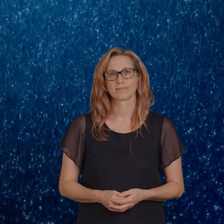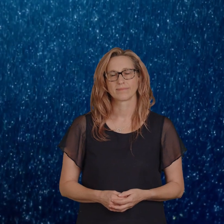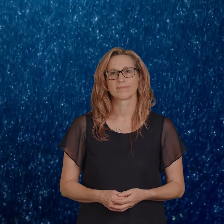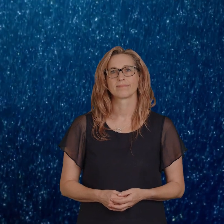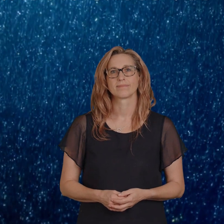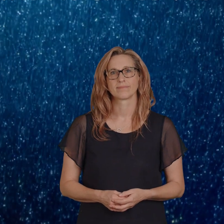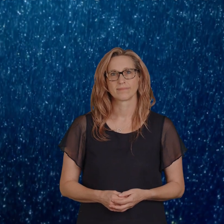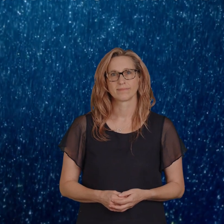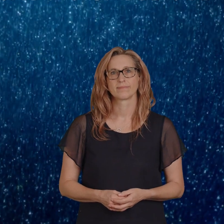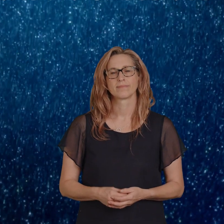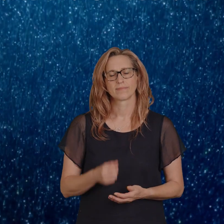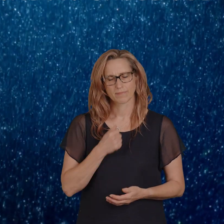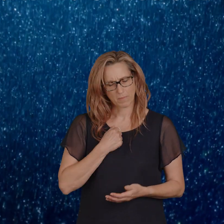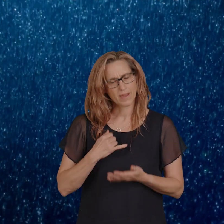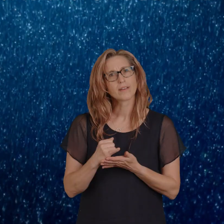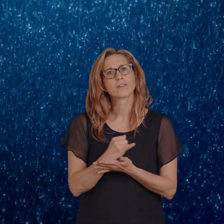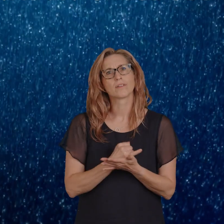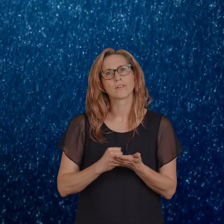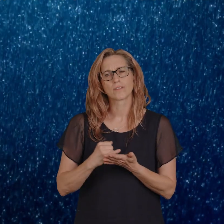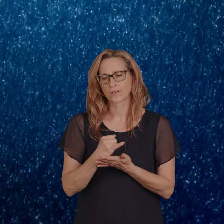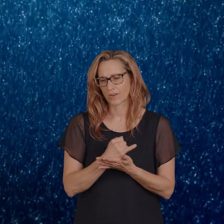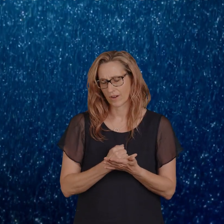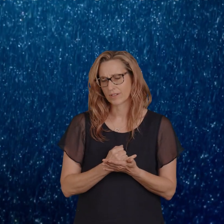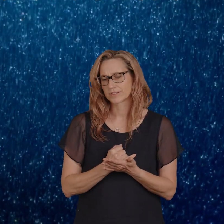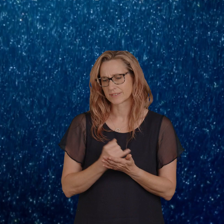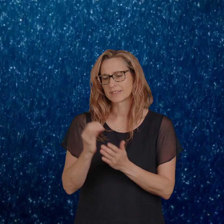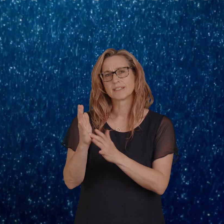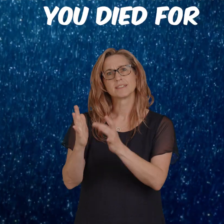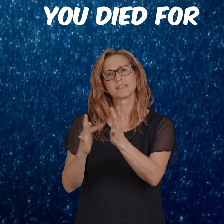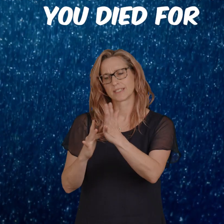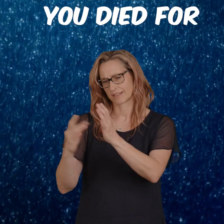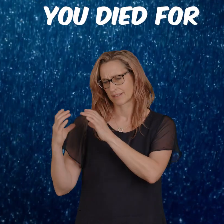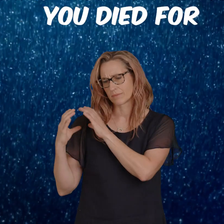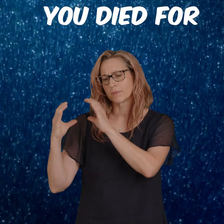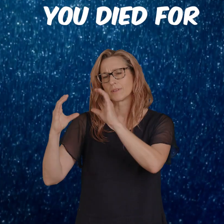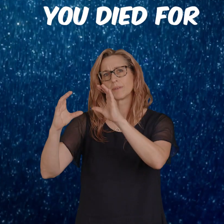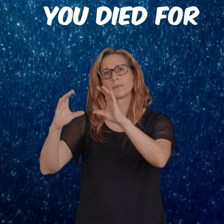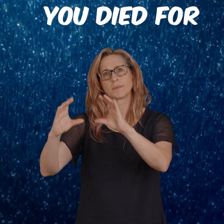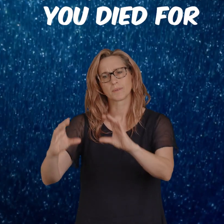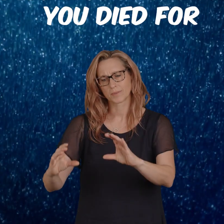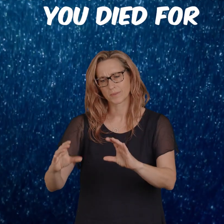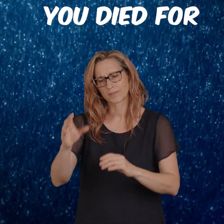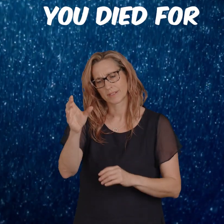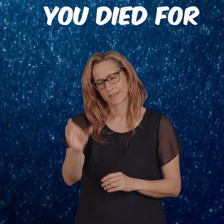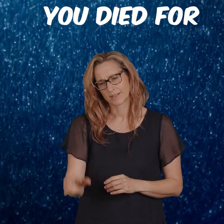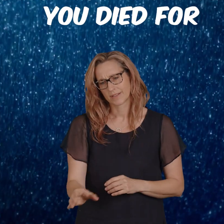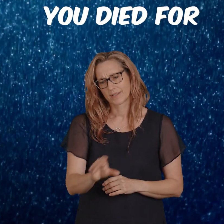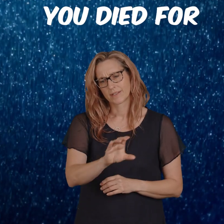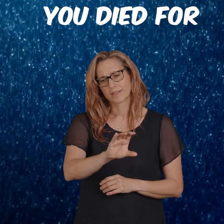It was my cross you bore, so I could live in the